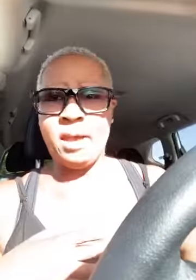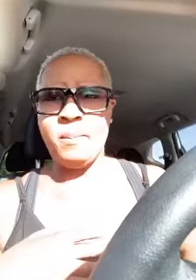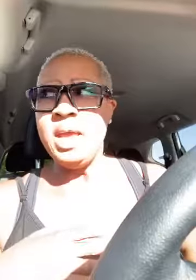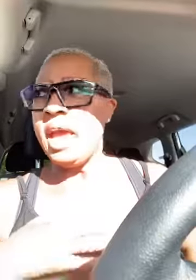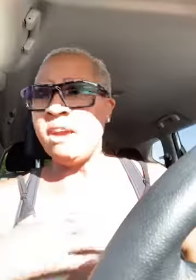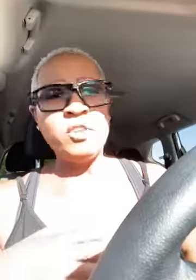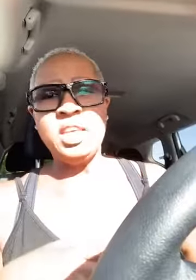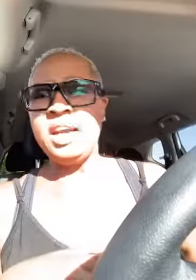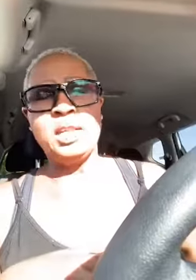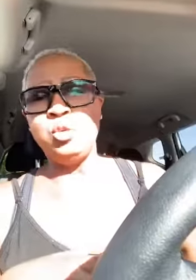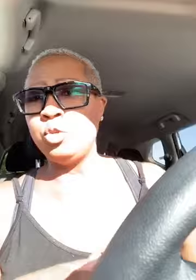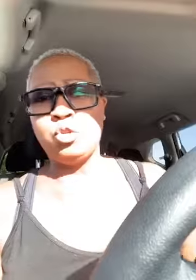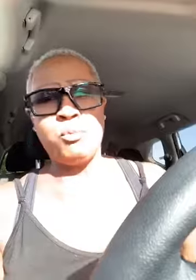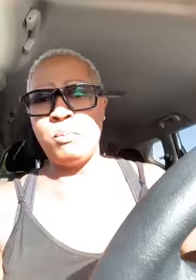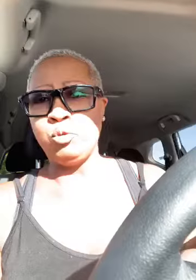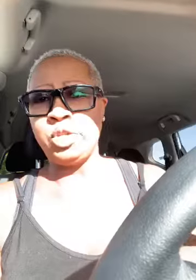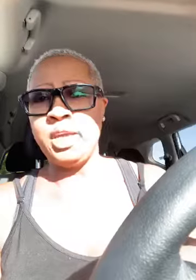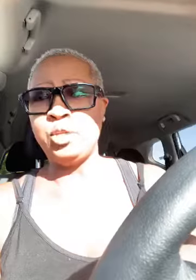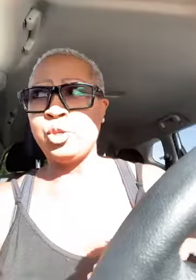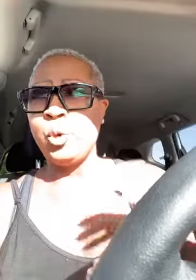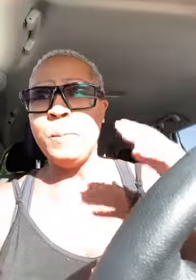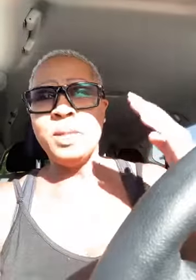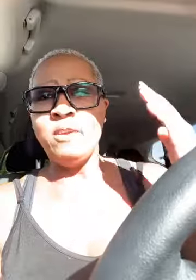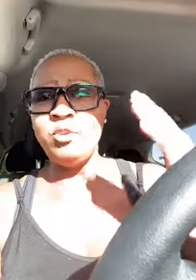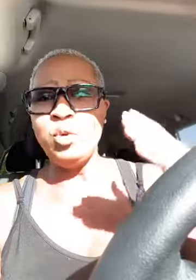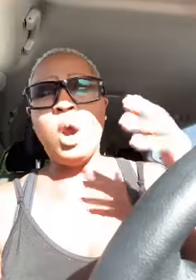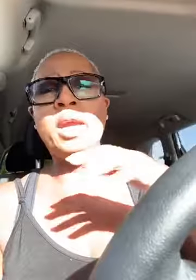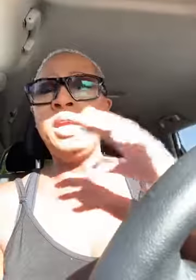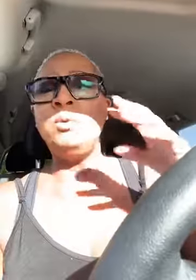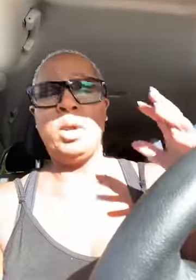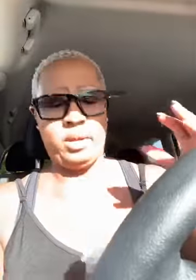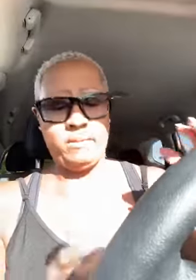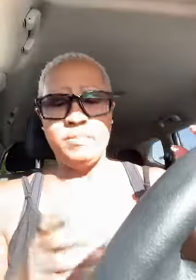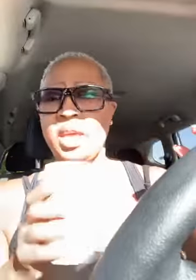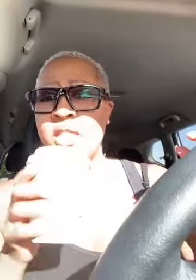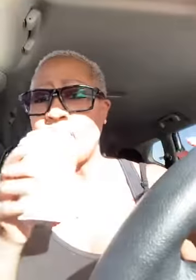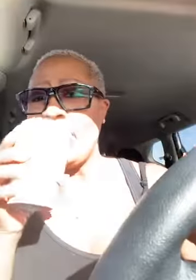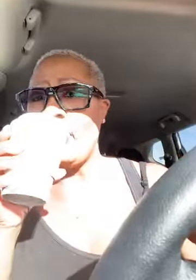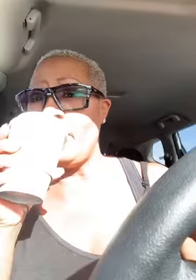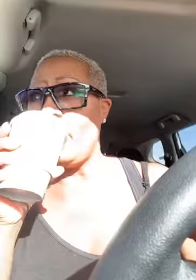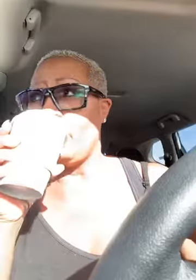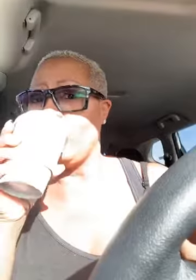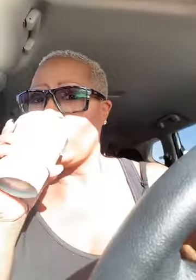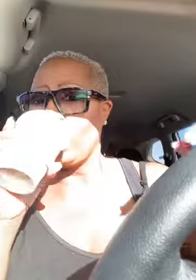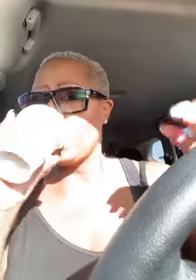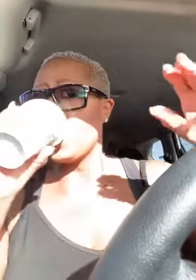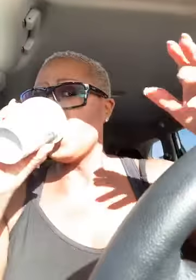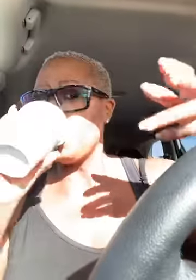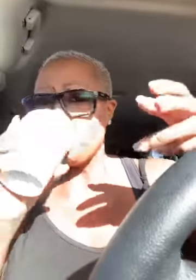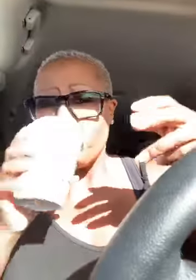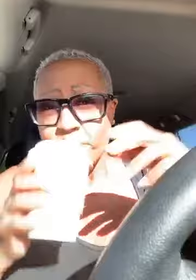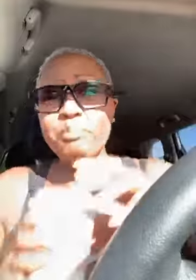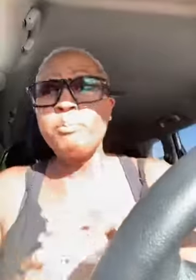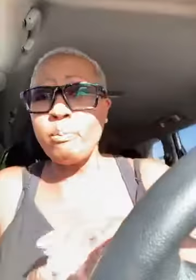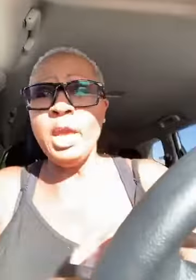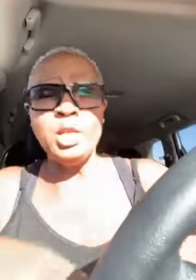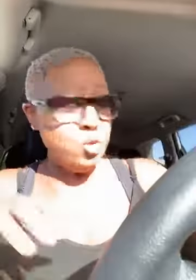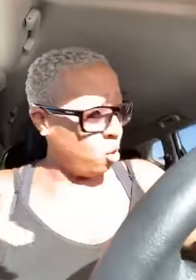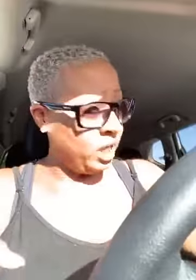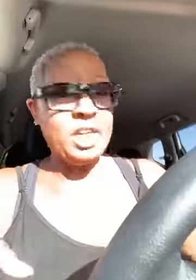am everything i do is to promote change so if you are anywhere in the miami area and you want to